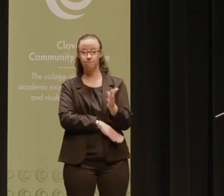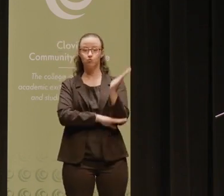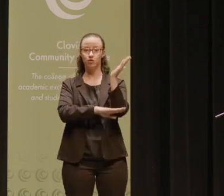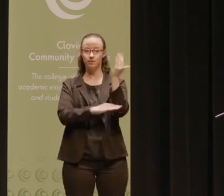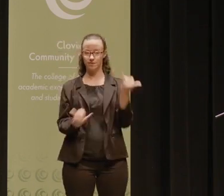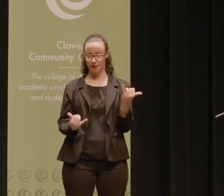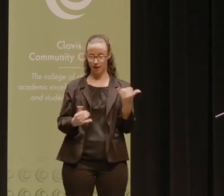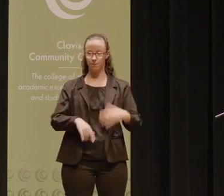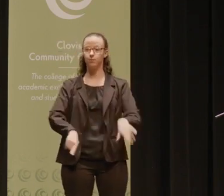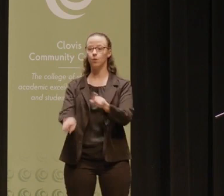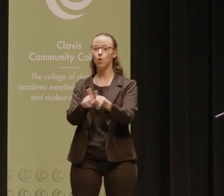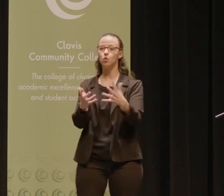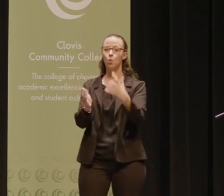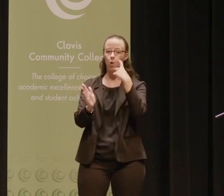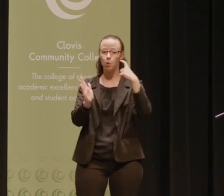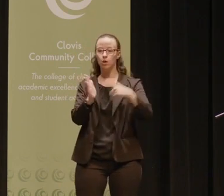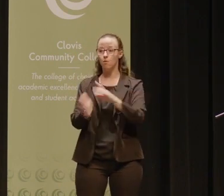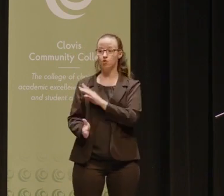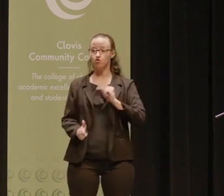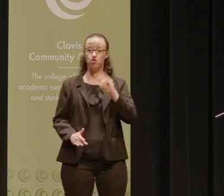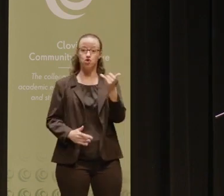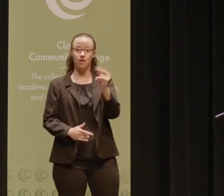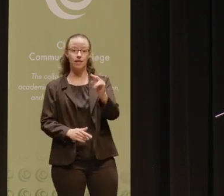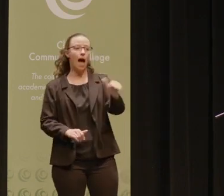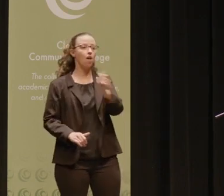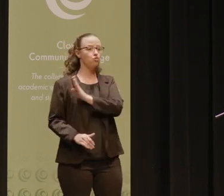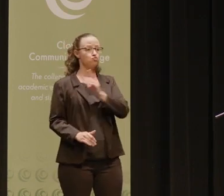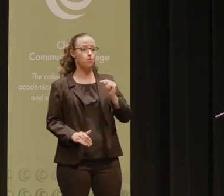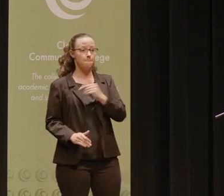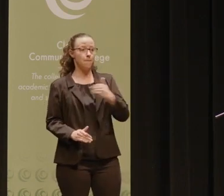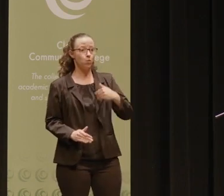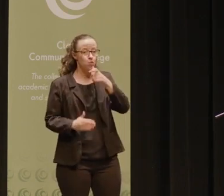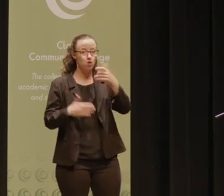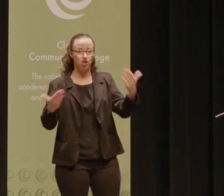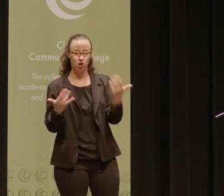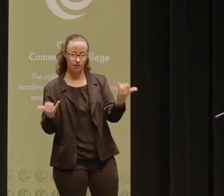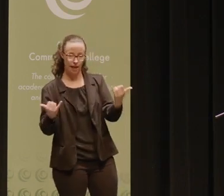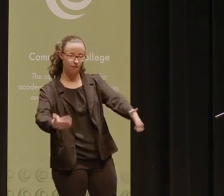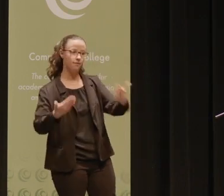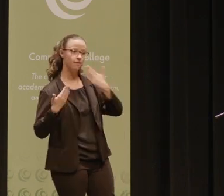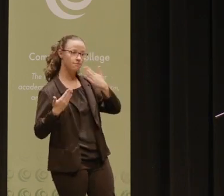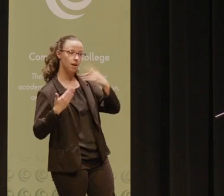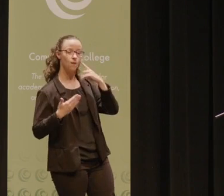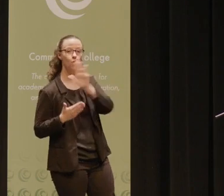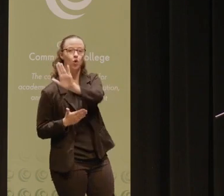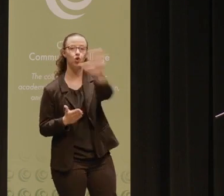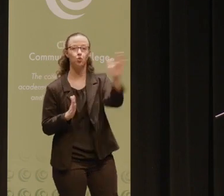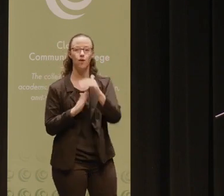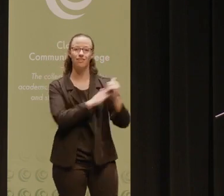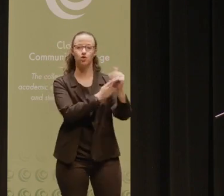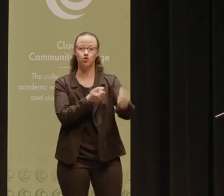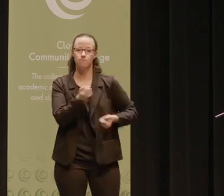today. I also want to acknowledge Trustee Johnson and any other trustee that has joined us today. Thank you for your leadership and your